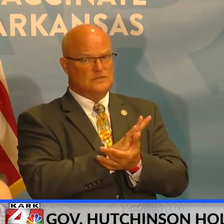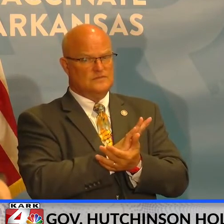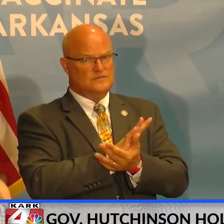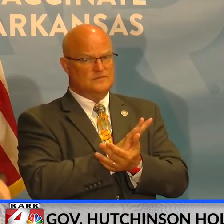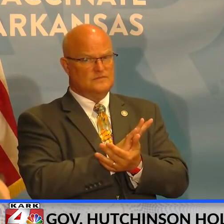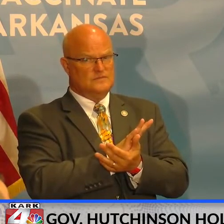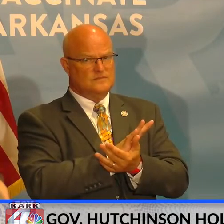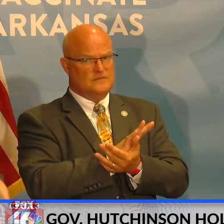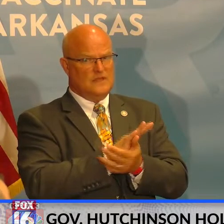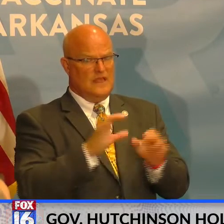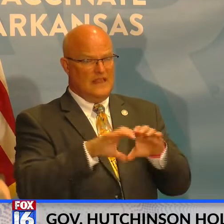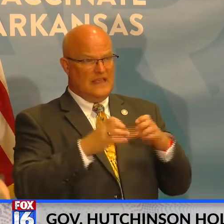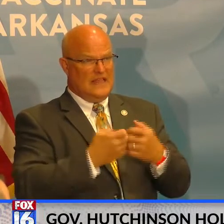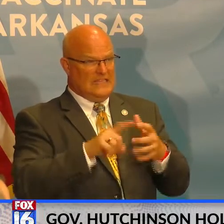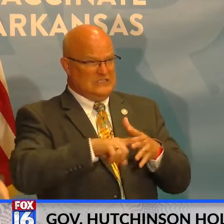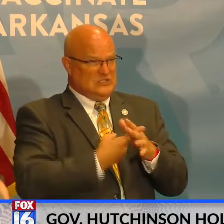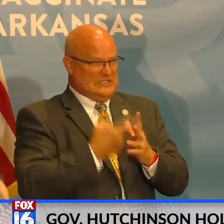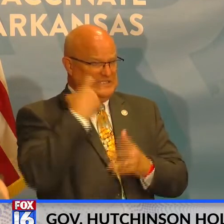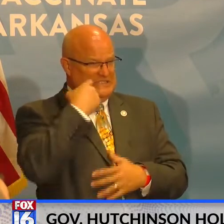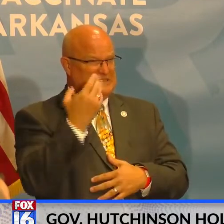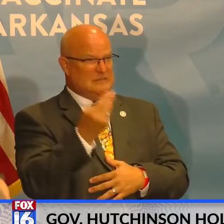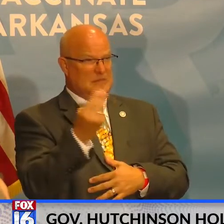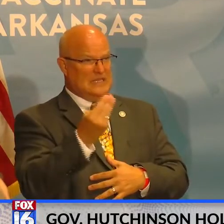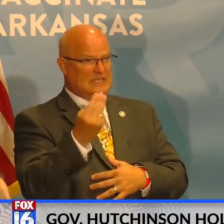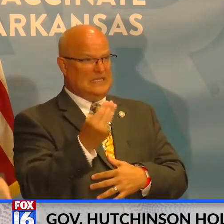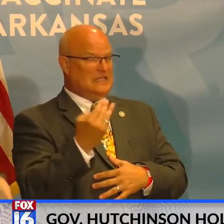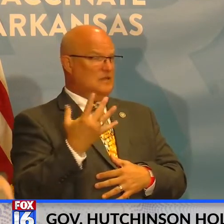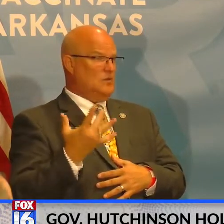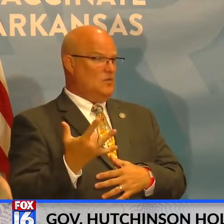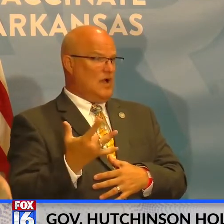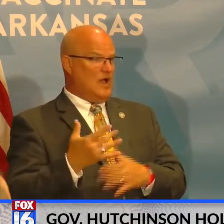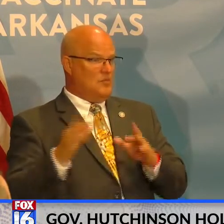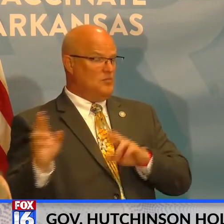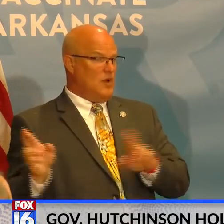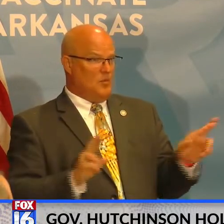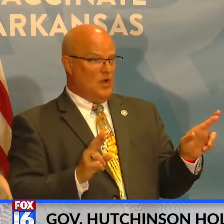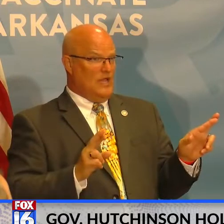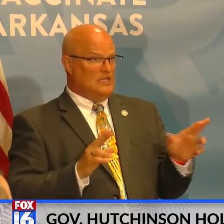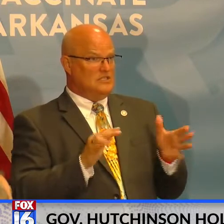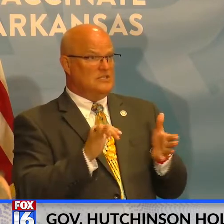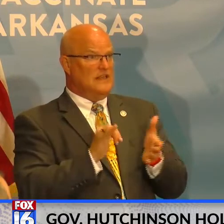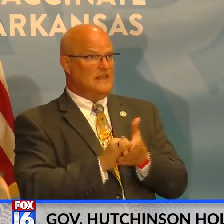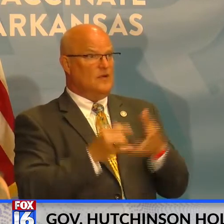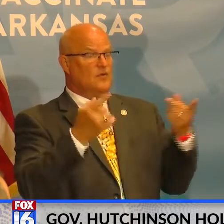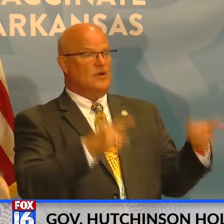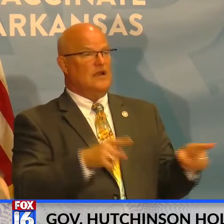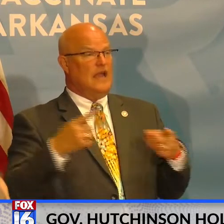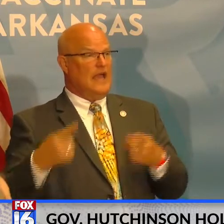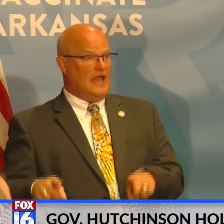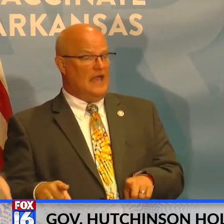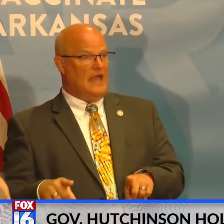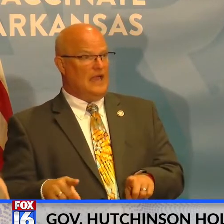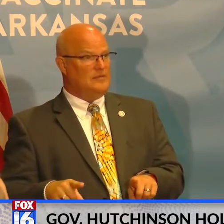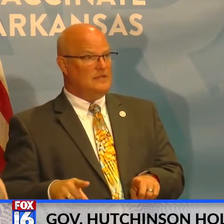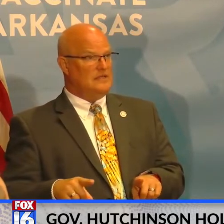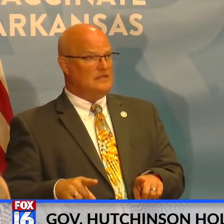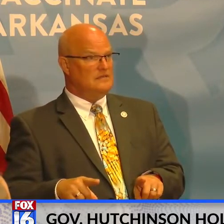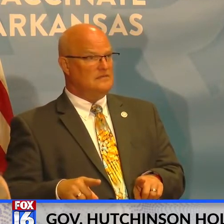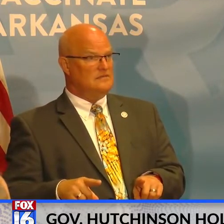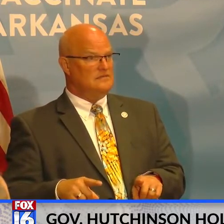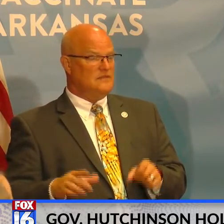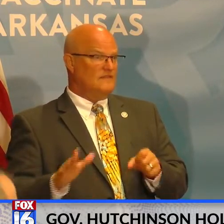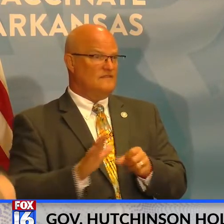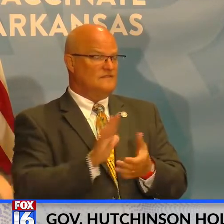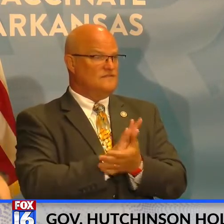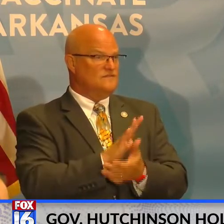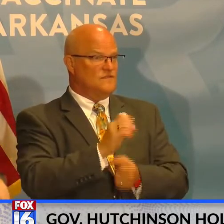Since classes just started on Monday, is that due to preparations that were happening at, you know, ahead of the school